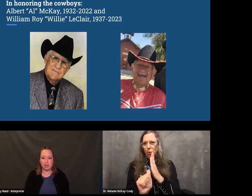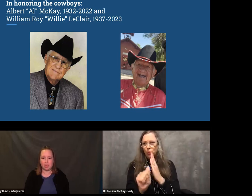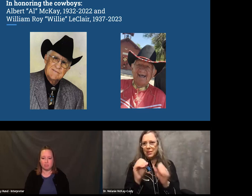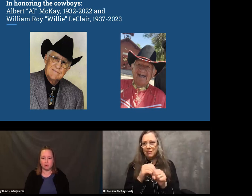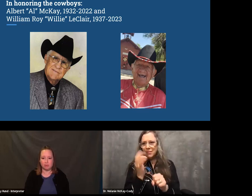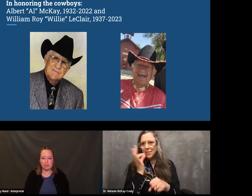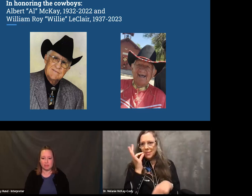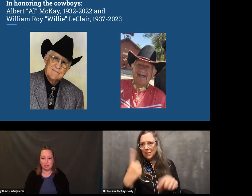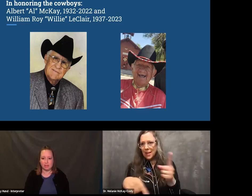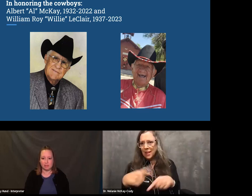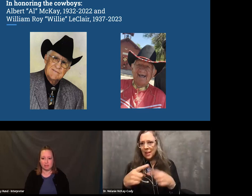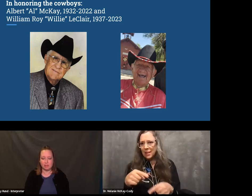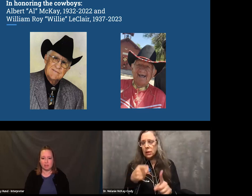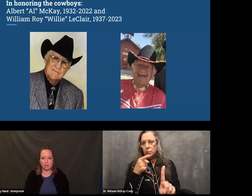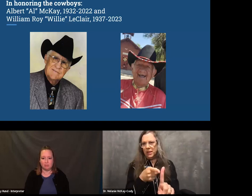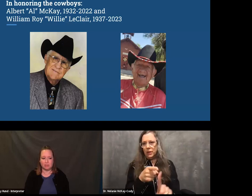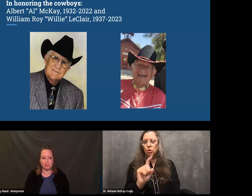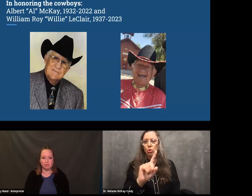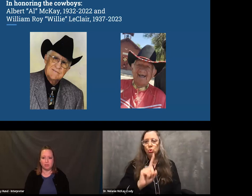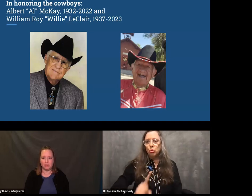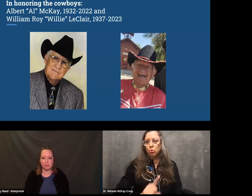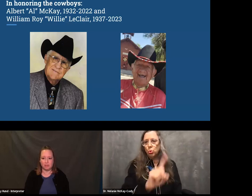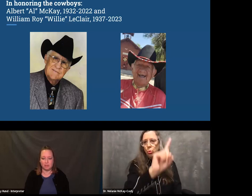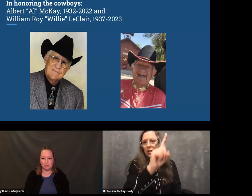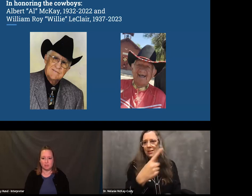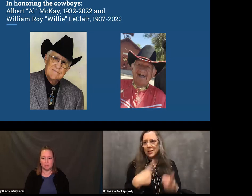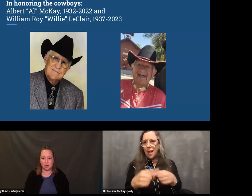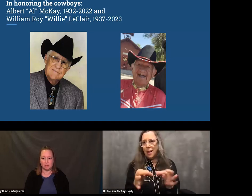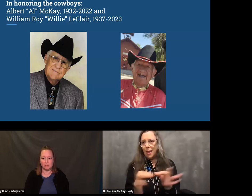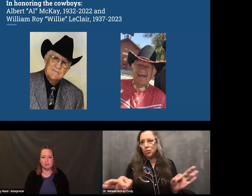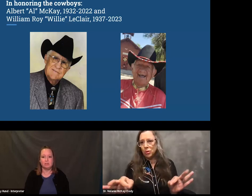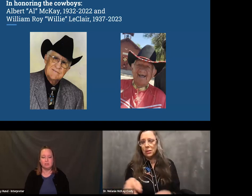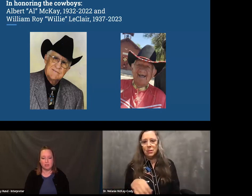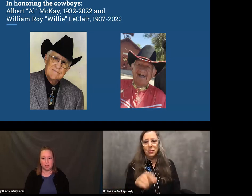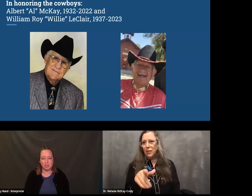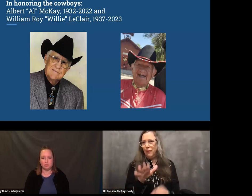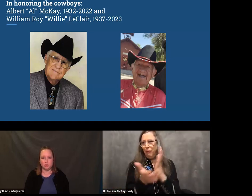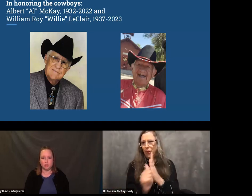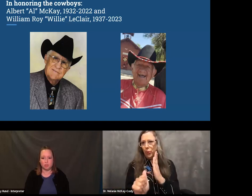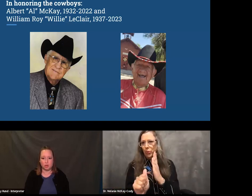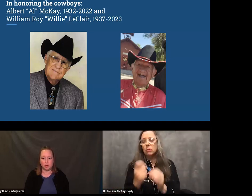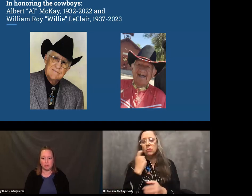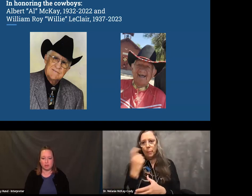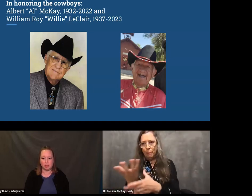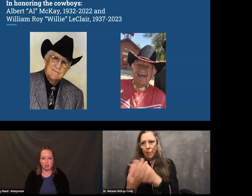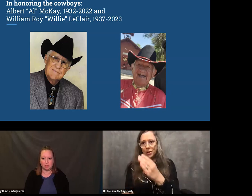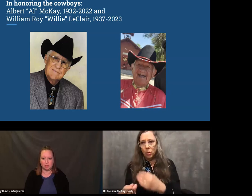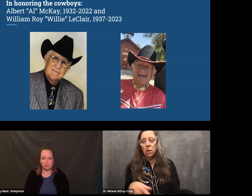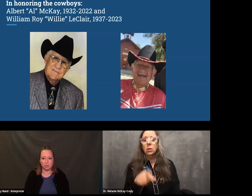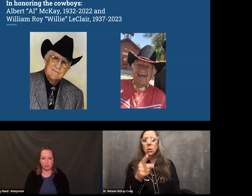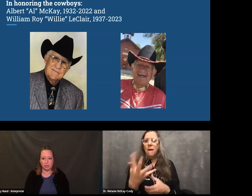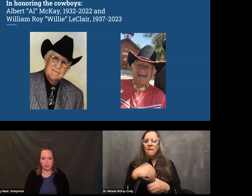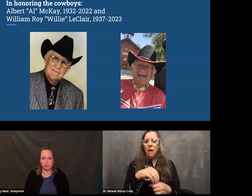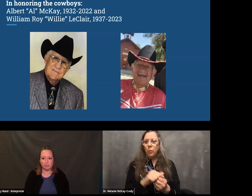Although I met him more recently, he was a fluent Indian signer. He used Shoshone sign